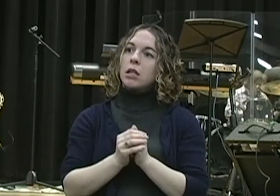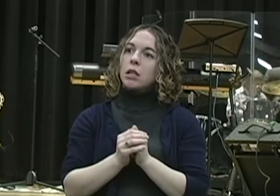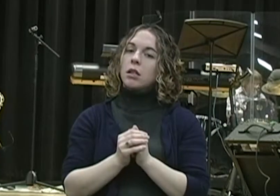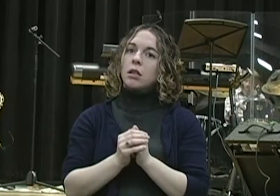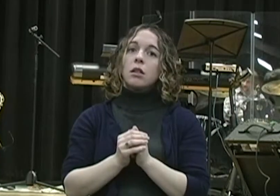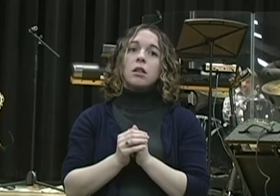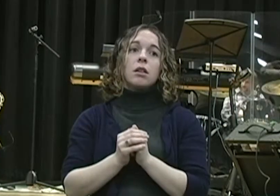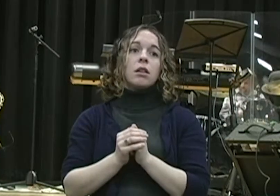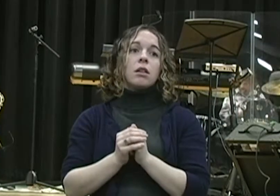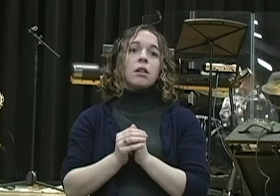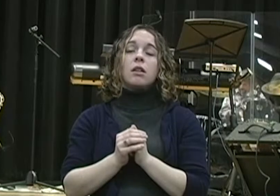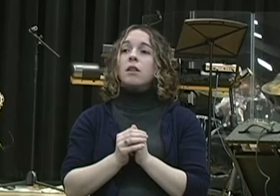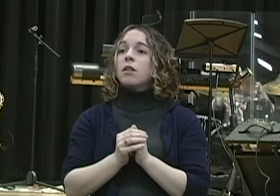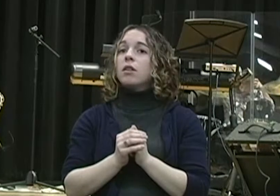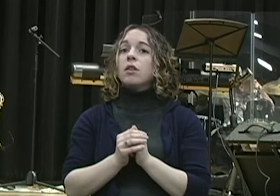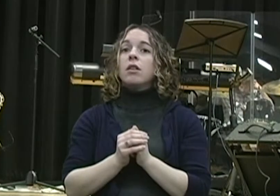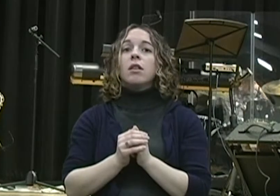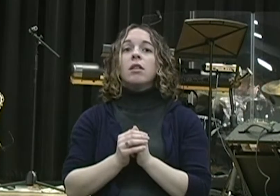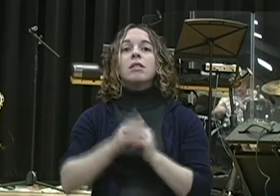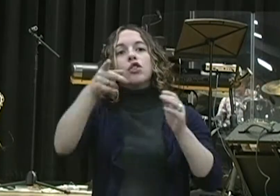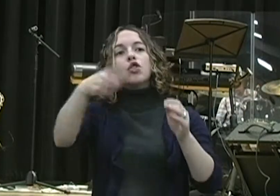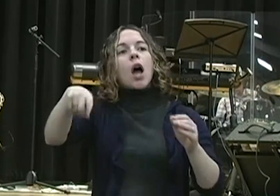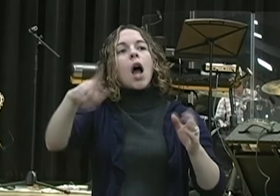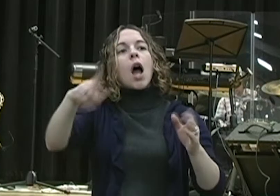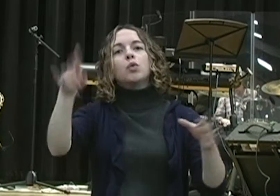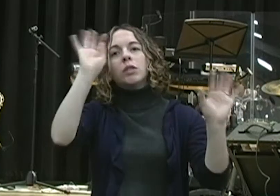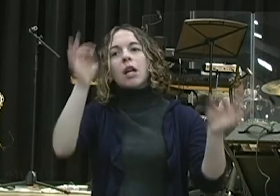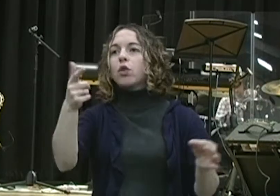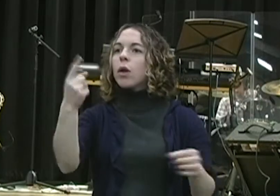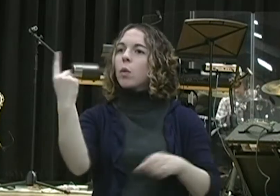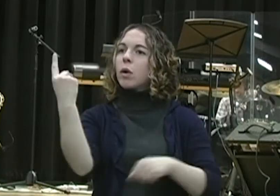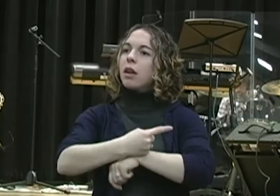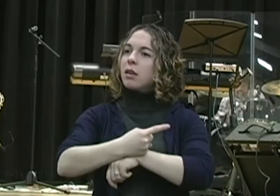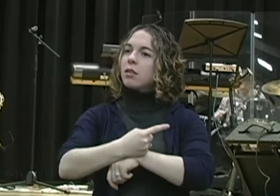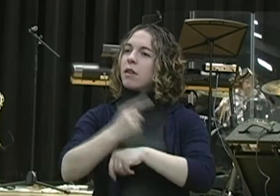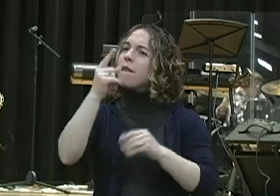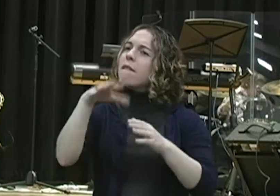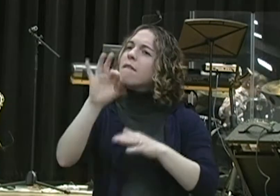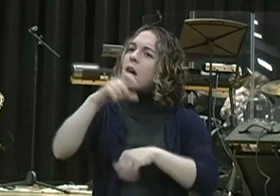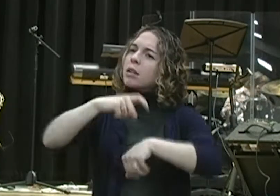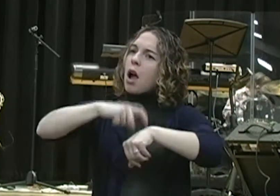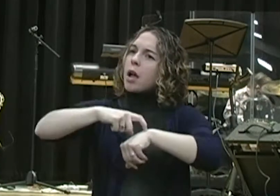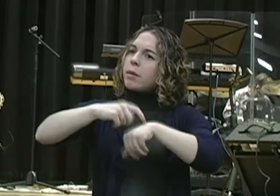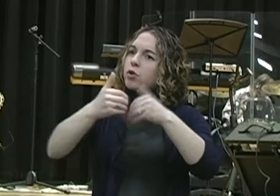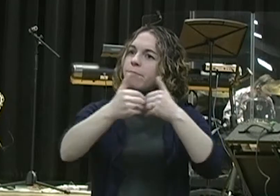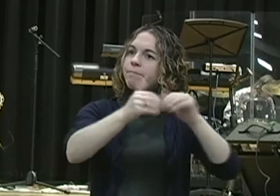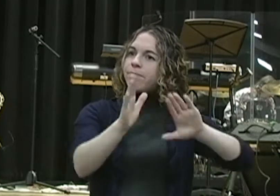days and say, for 21 days, I'm going to put as much time and effort into praying at home and going to as many